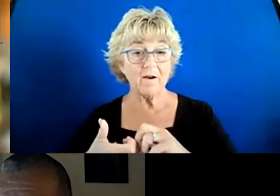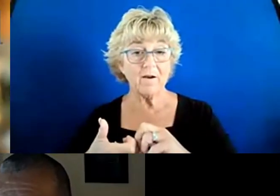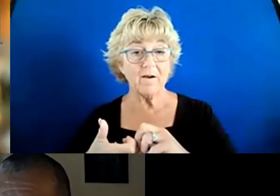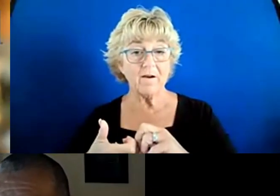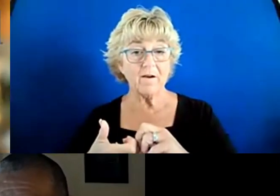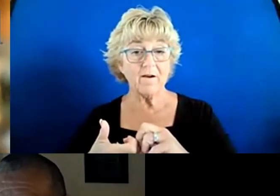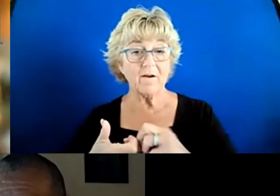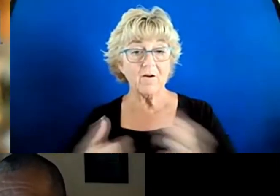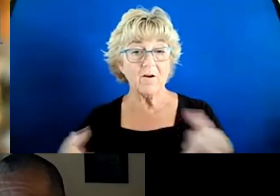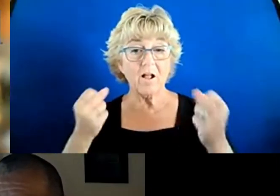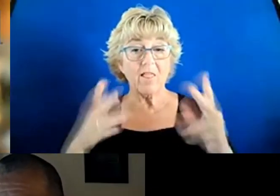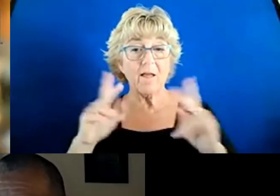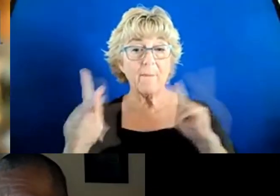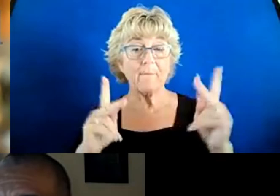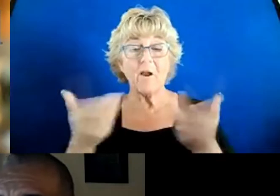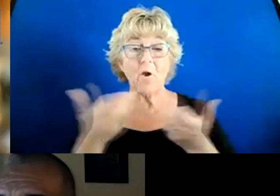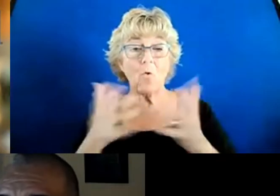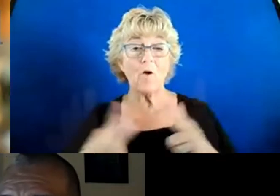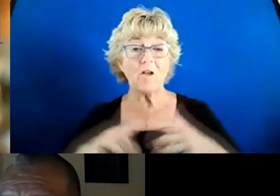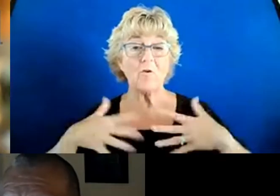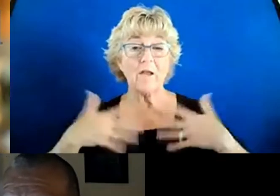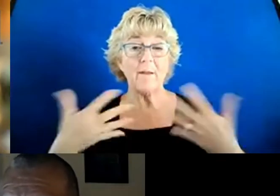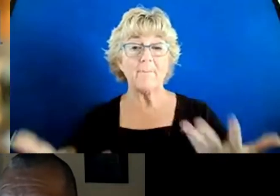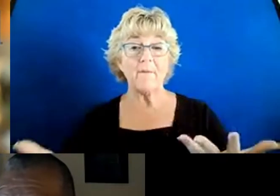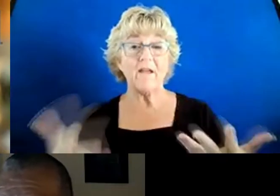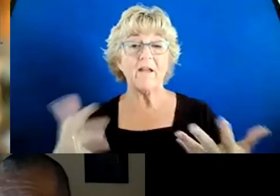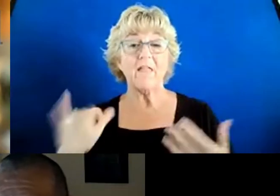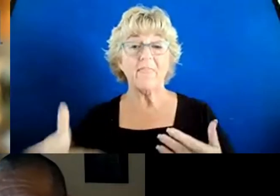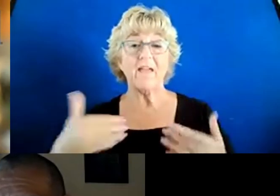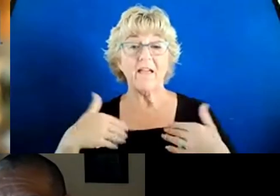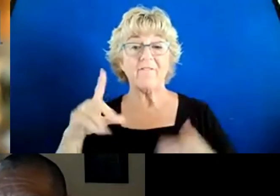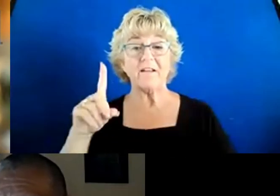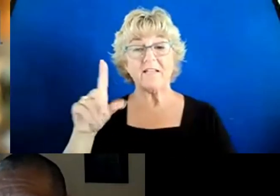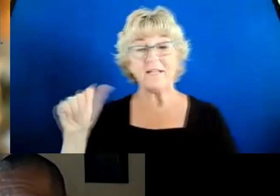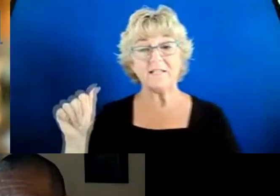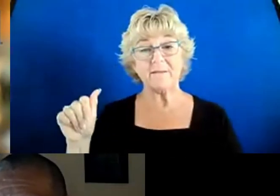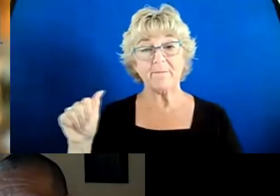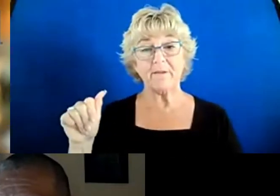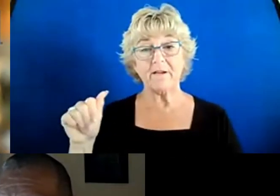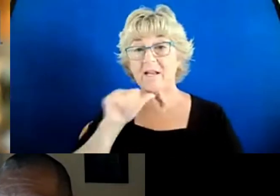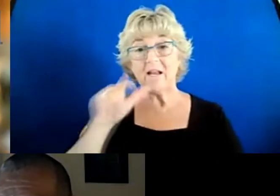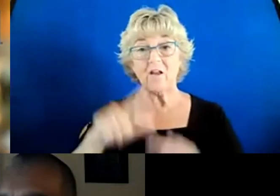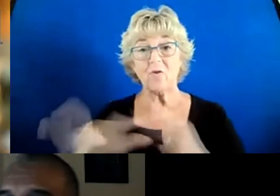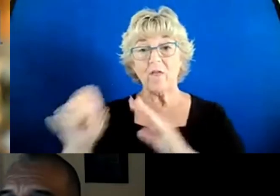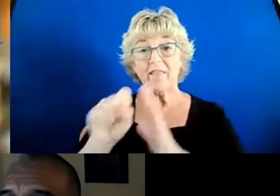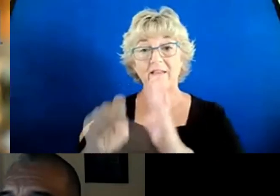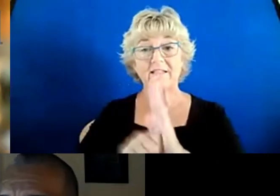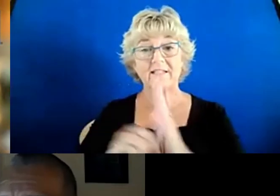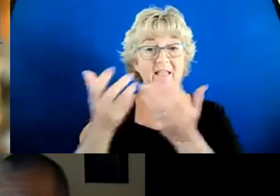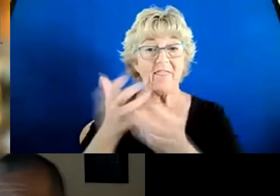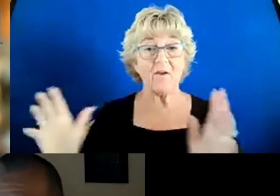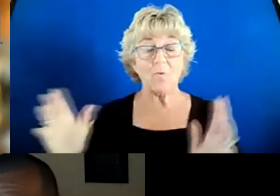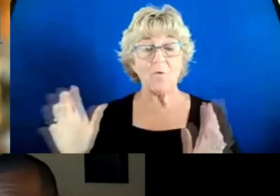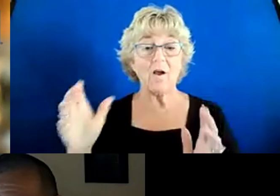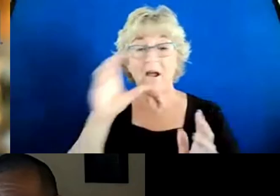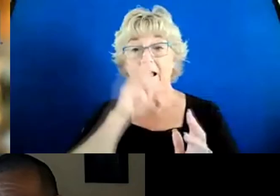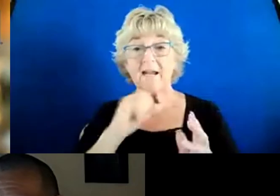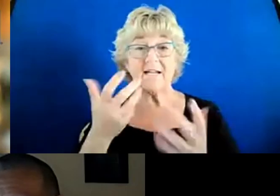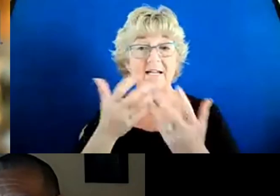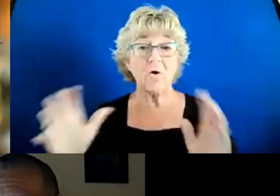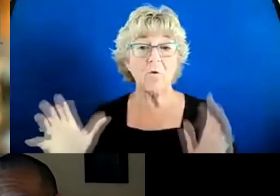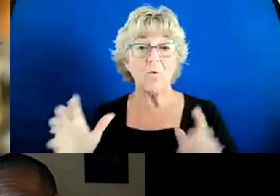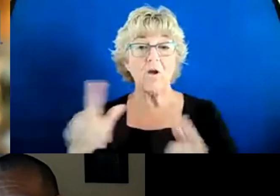a lot of folks don't want to admit that they have a disability, at least not to the state. they don't want to, I guess they don't want to